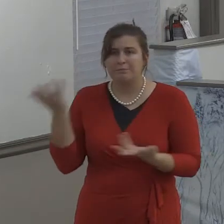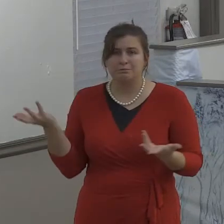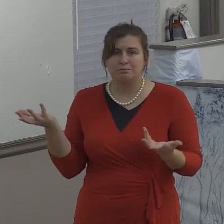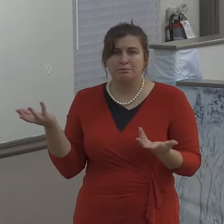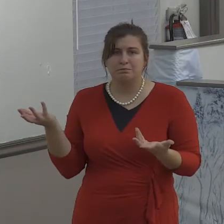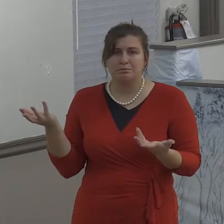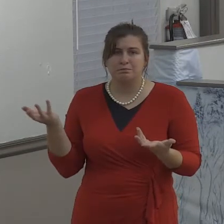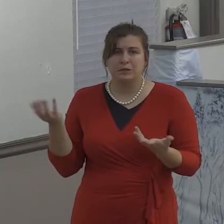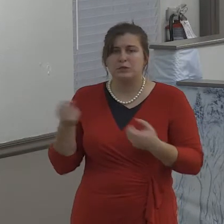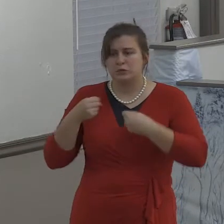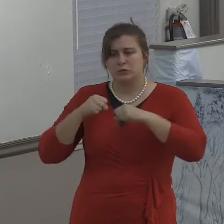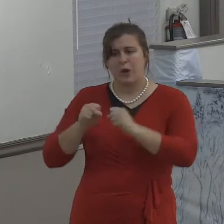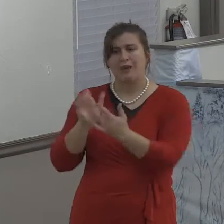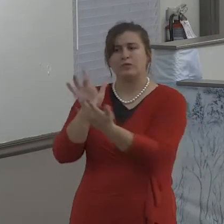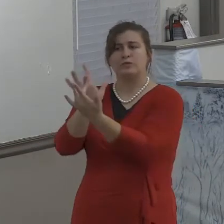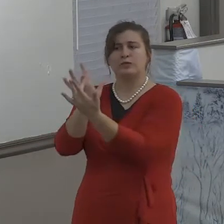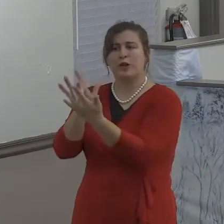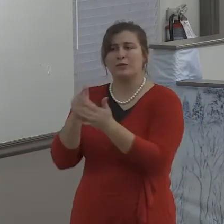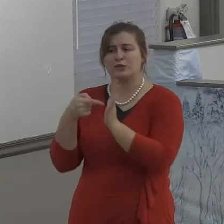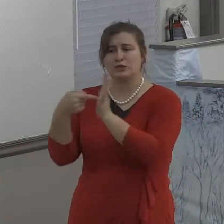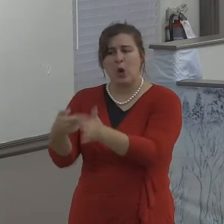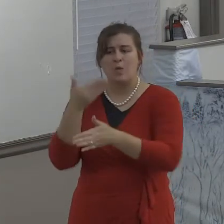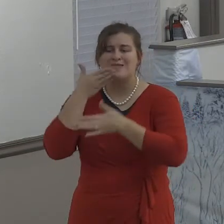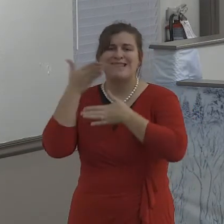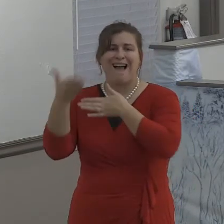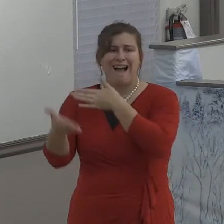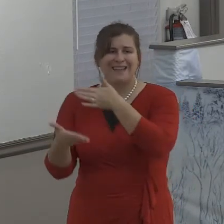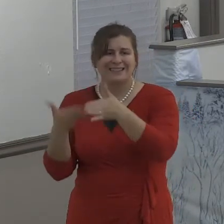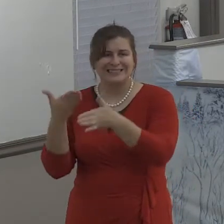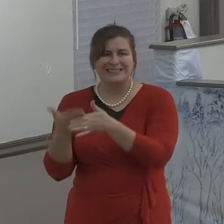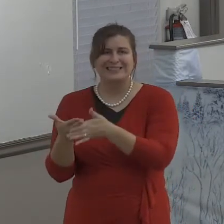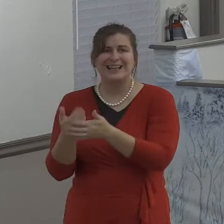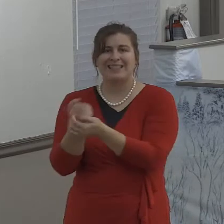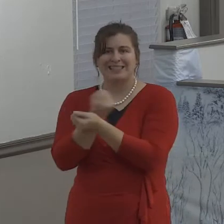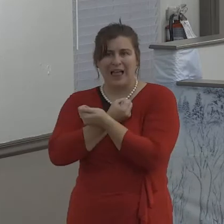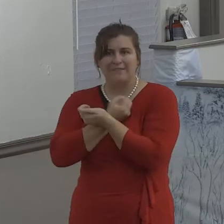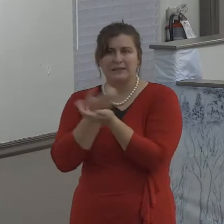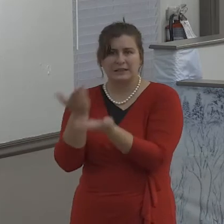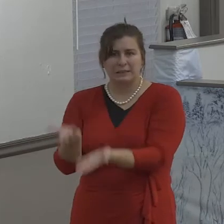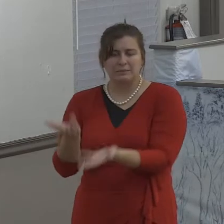No, he didn't. Here's what he did get. Was it a phone call?